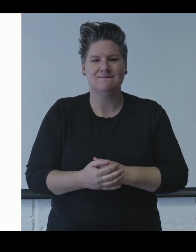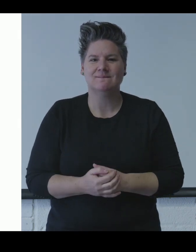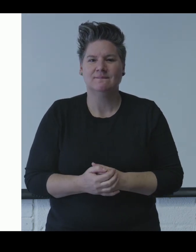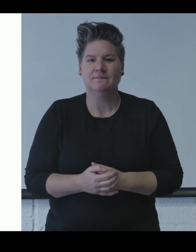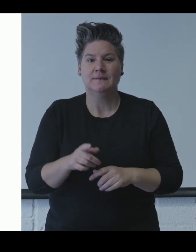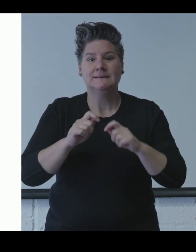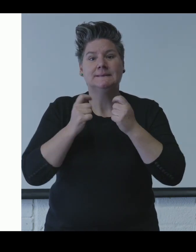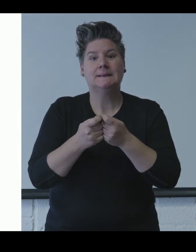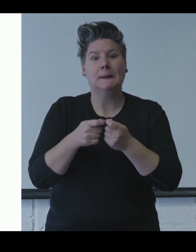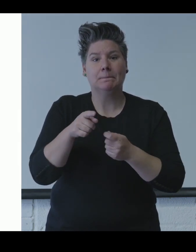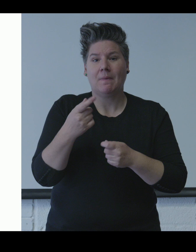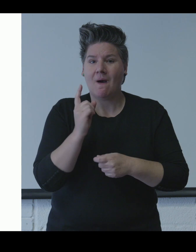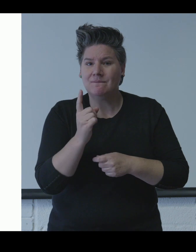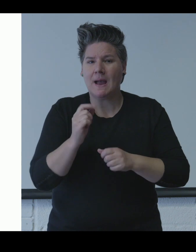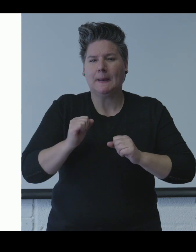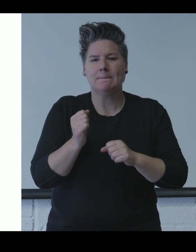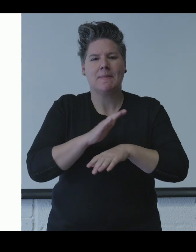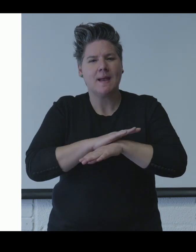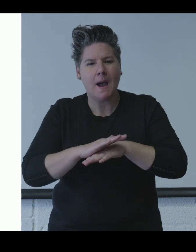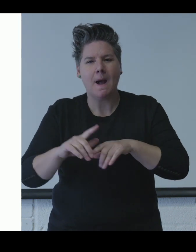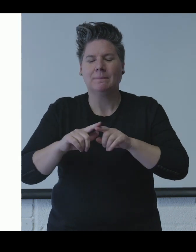calm and leave the building in an organised way.